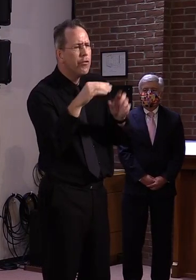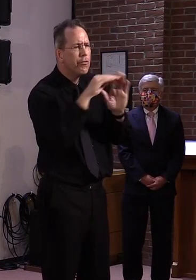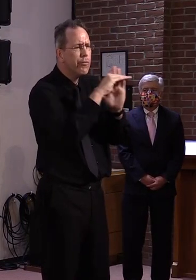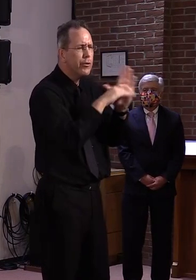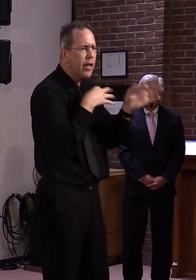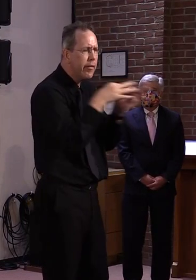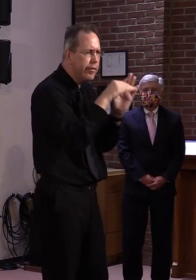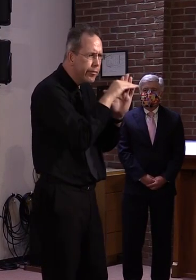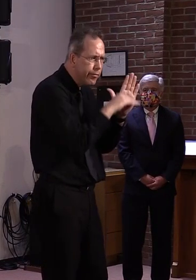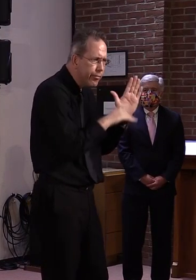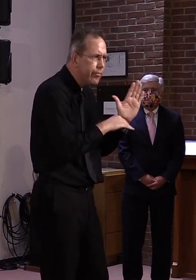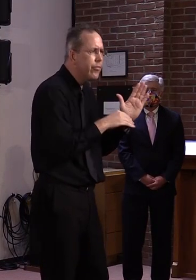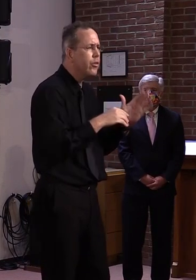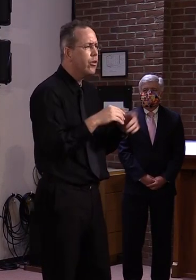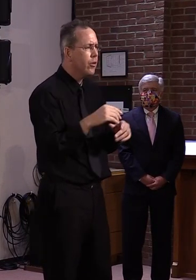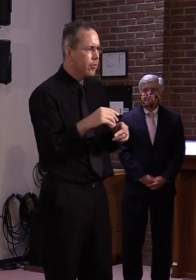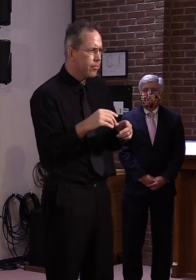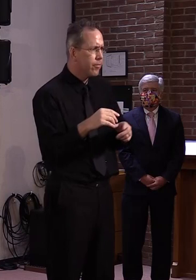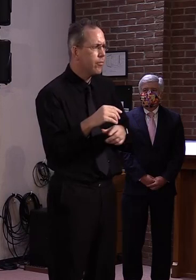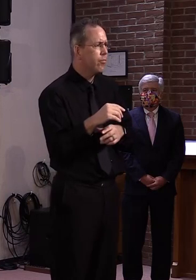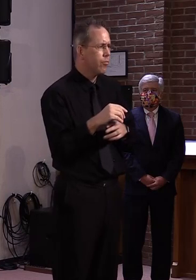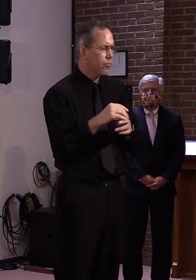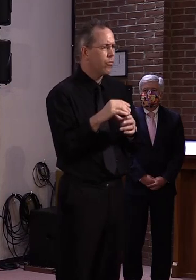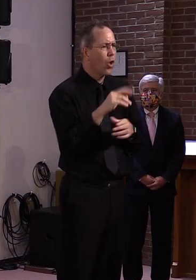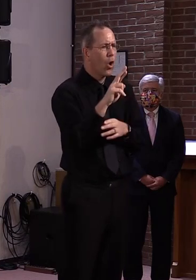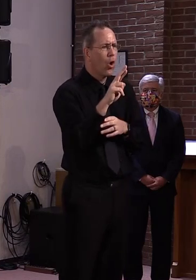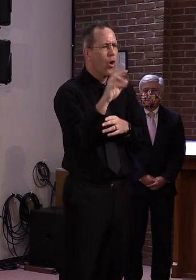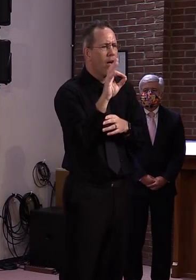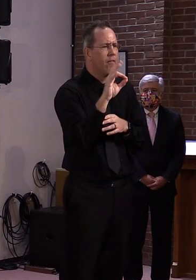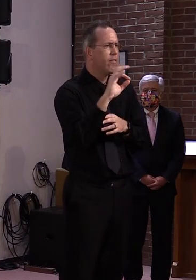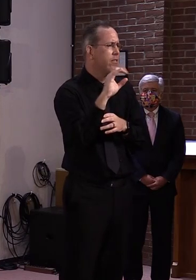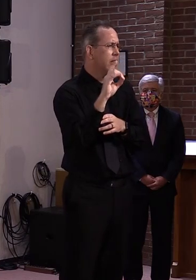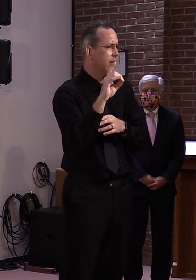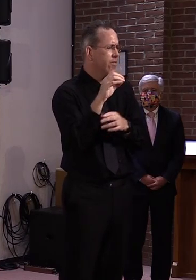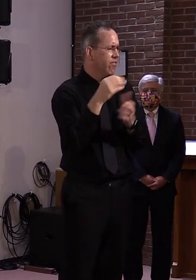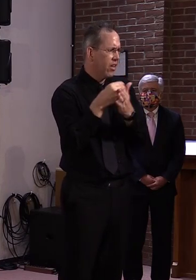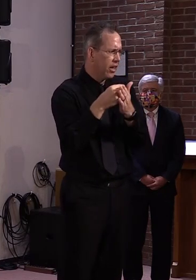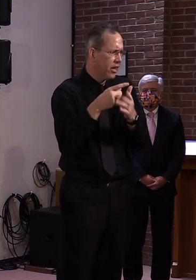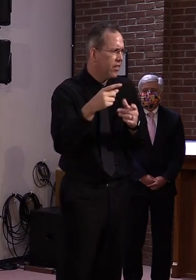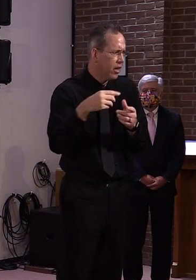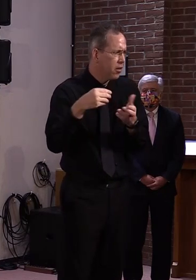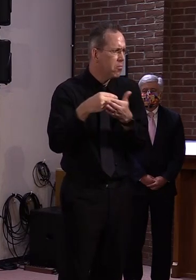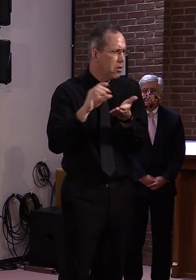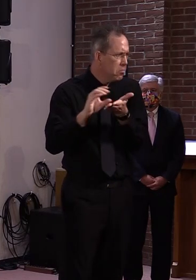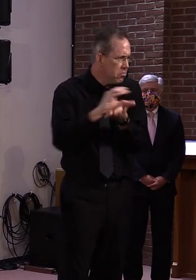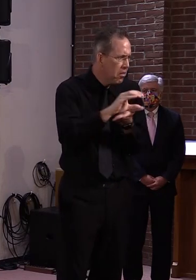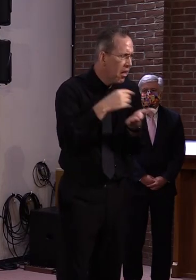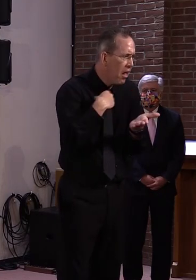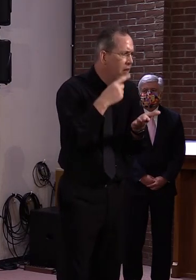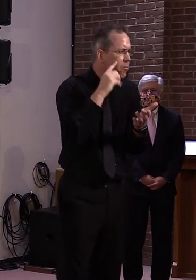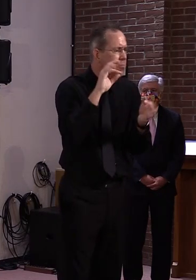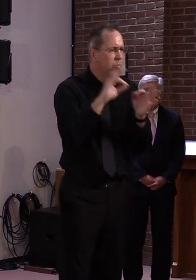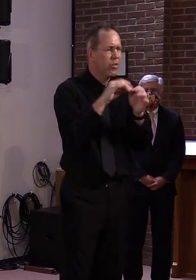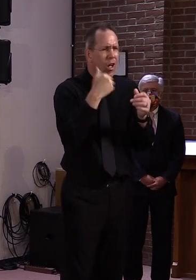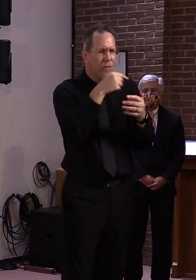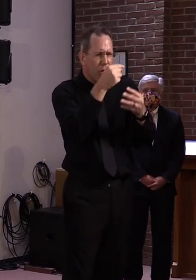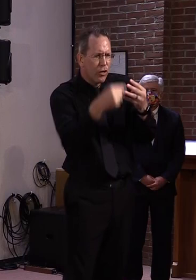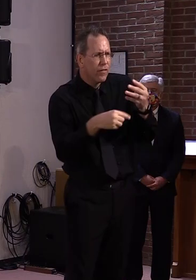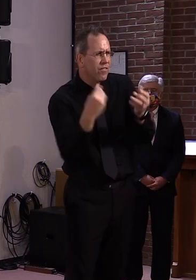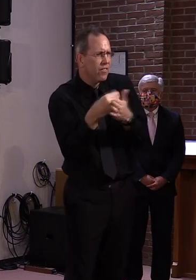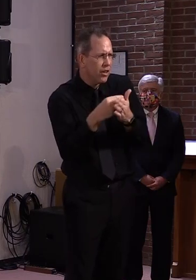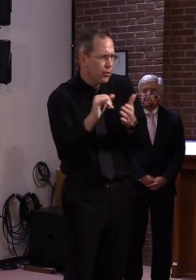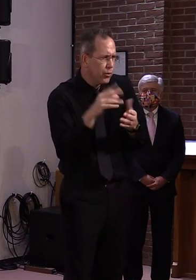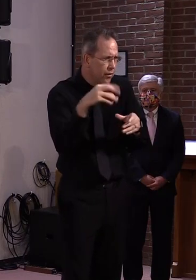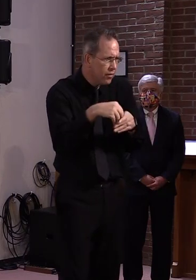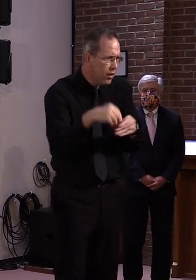listed on the site now, but hopefully that took care of your original question about, uh, you do have to show a loss.